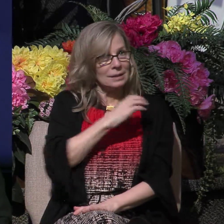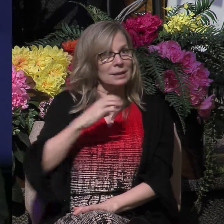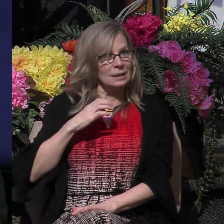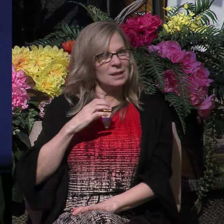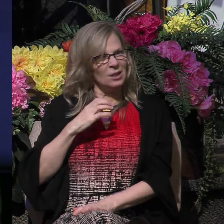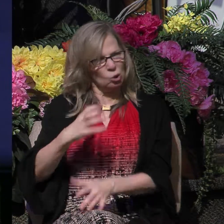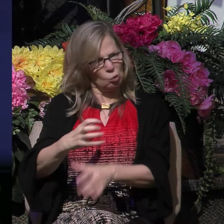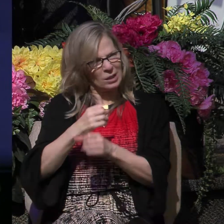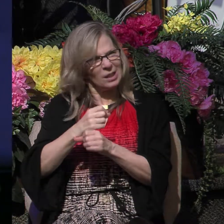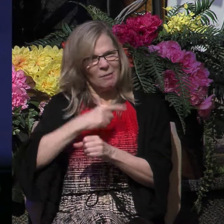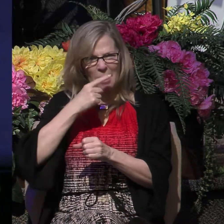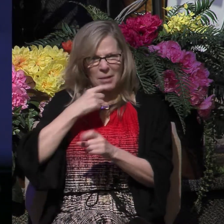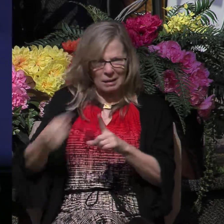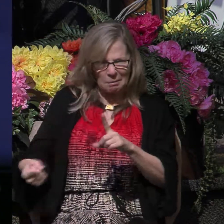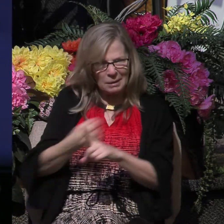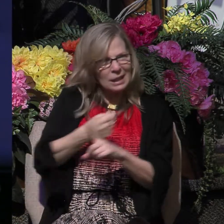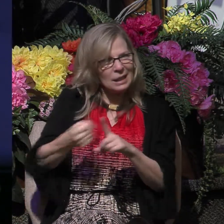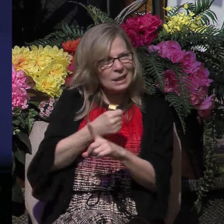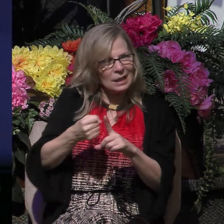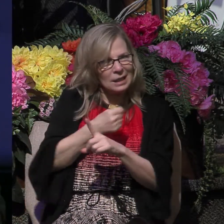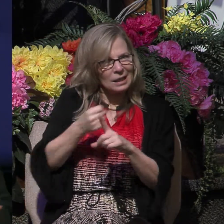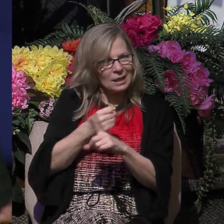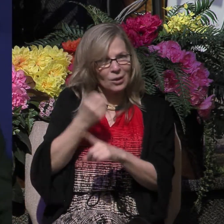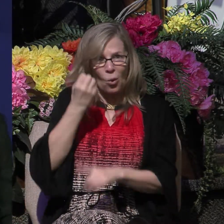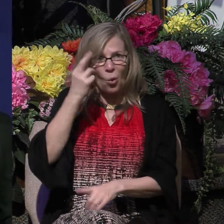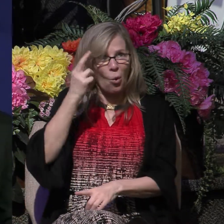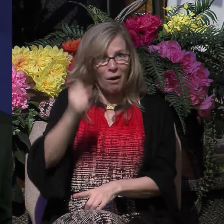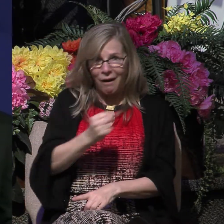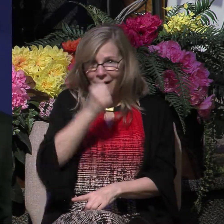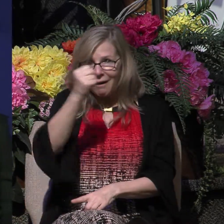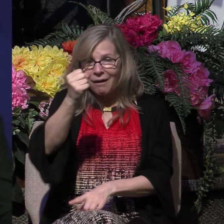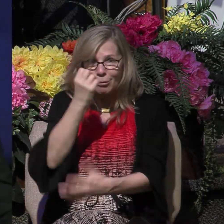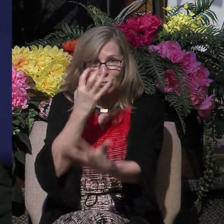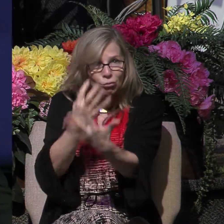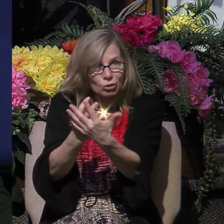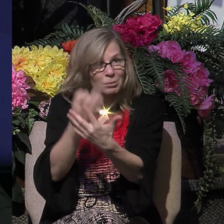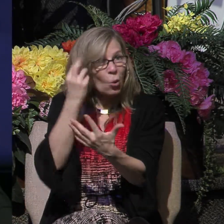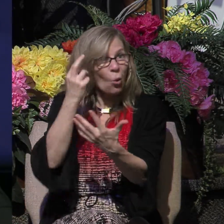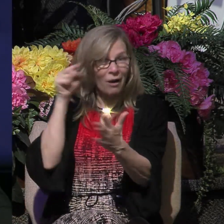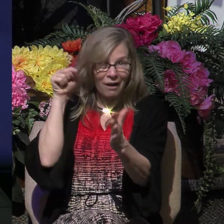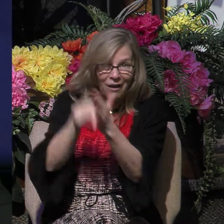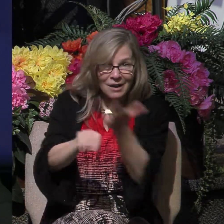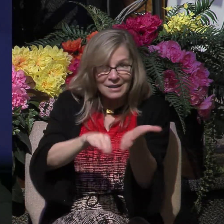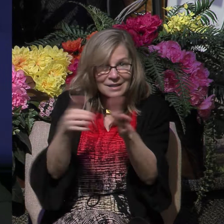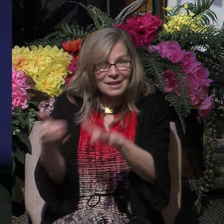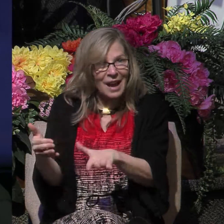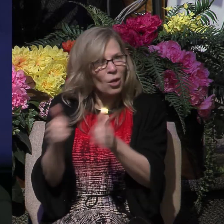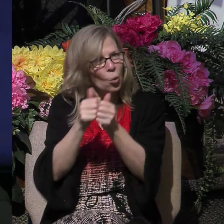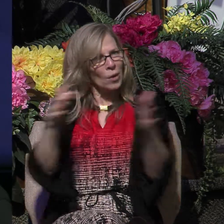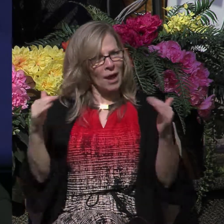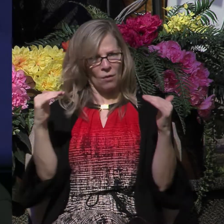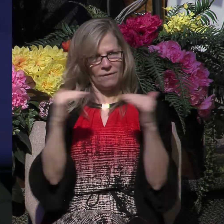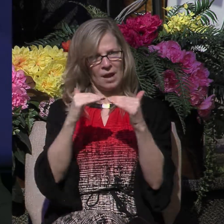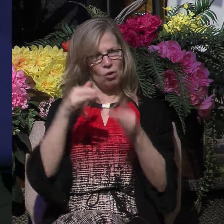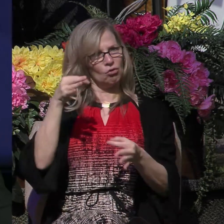receive a public beating or imprisonment or death without a fair trial.